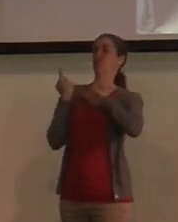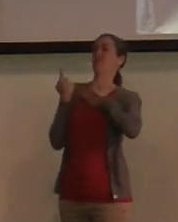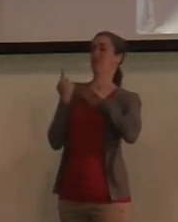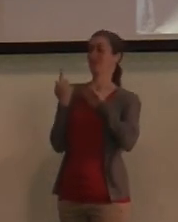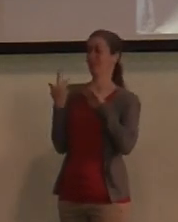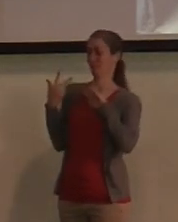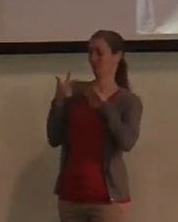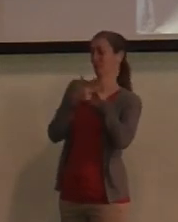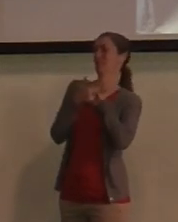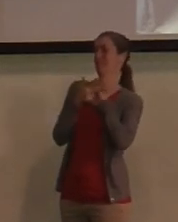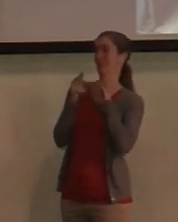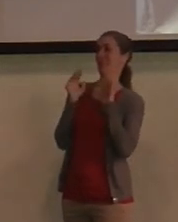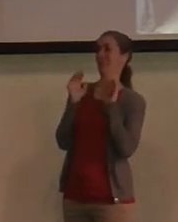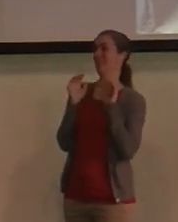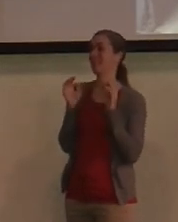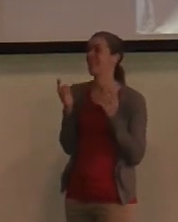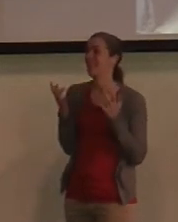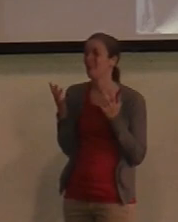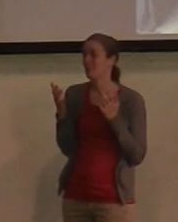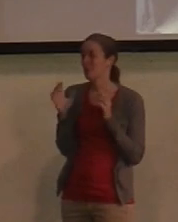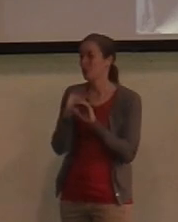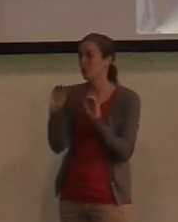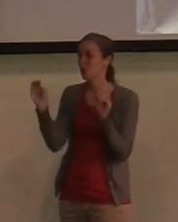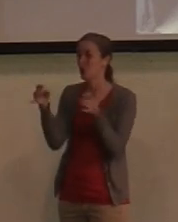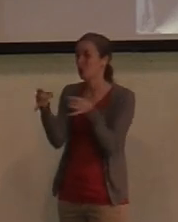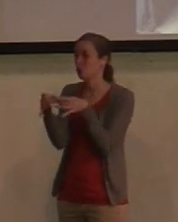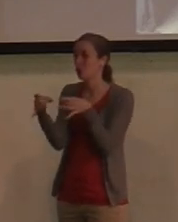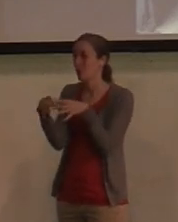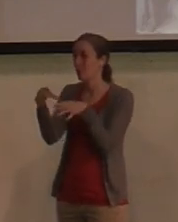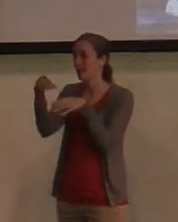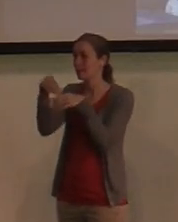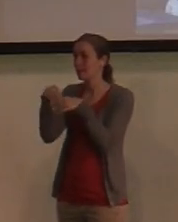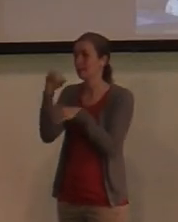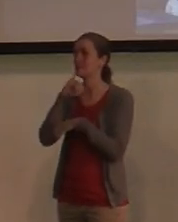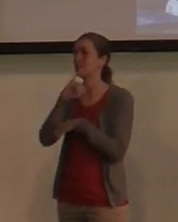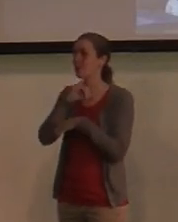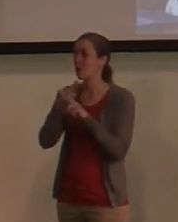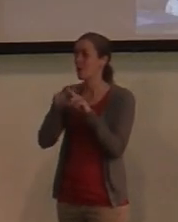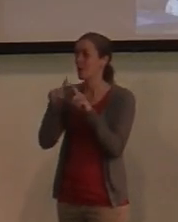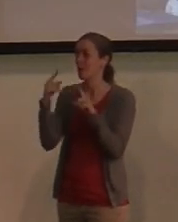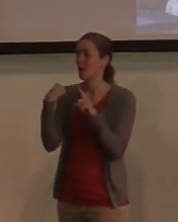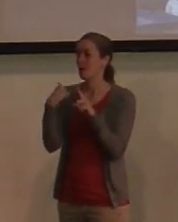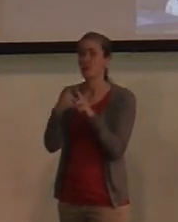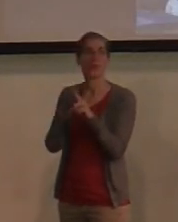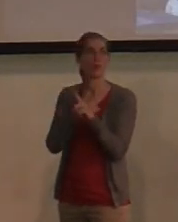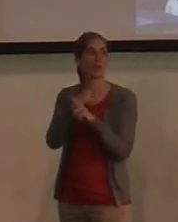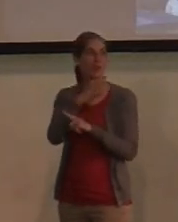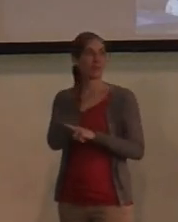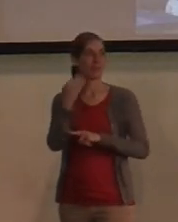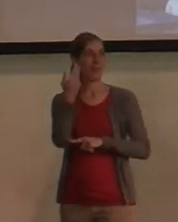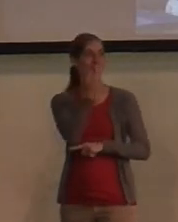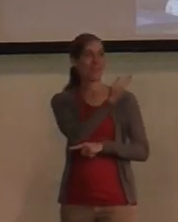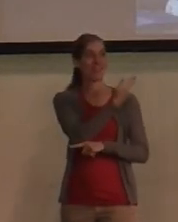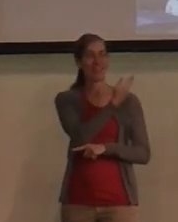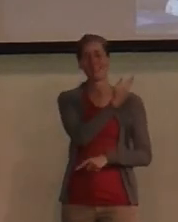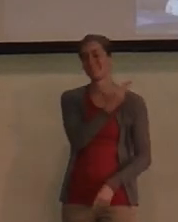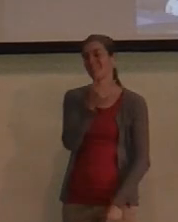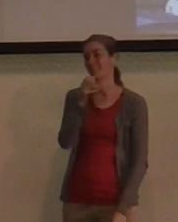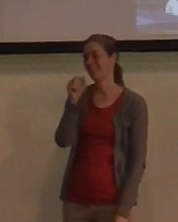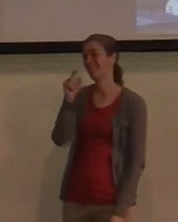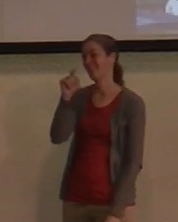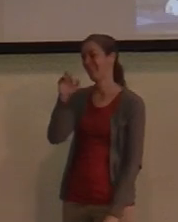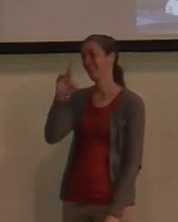There wasn't Starbucks in Israel, but we may do because they have a stars and bucks.